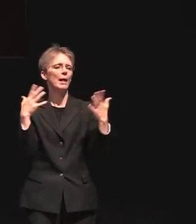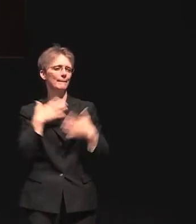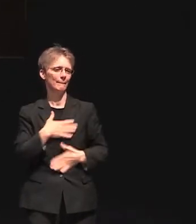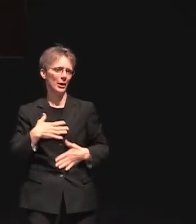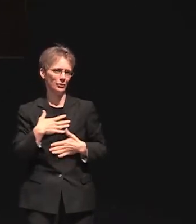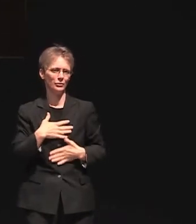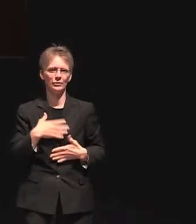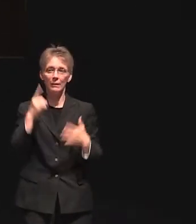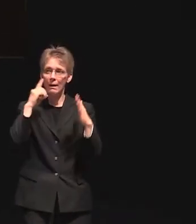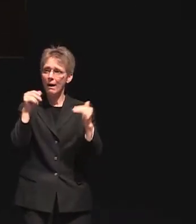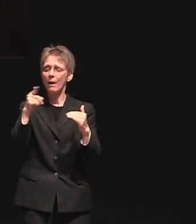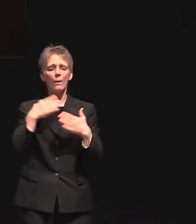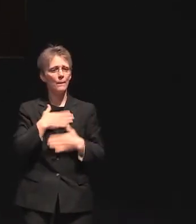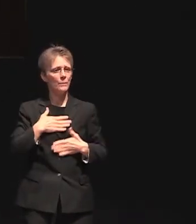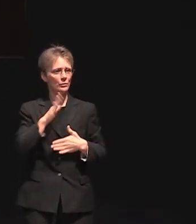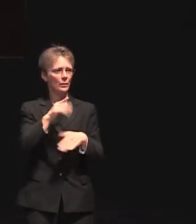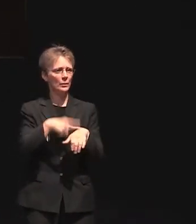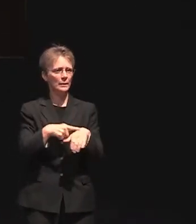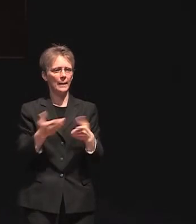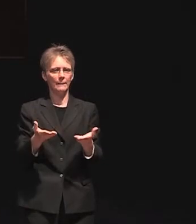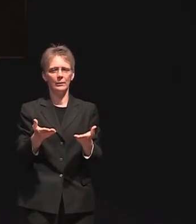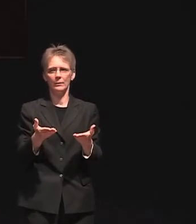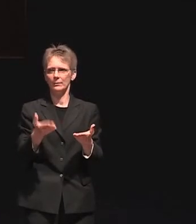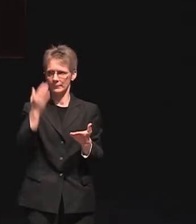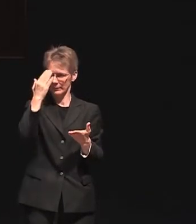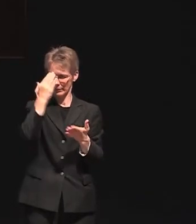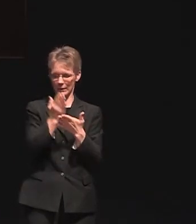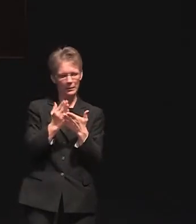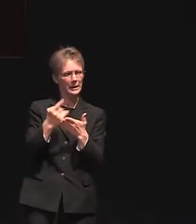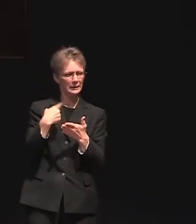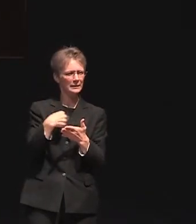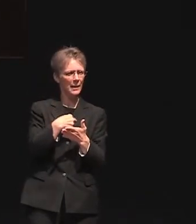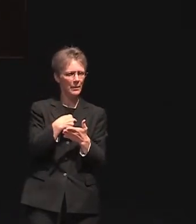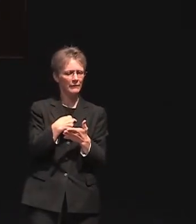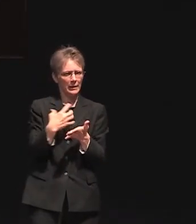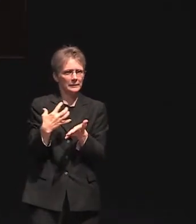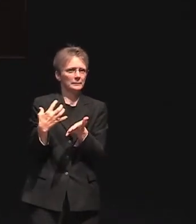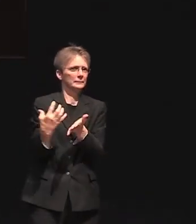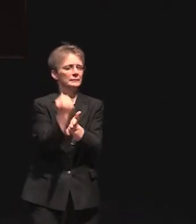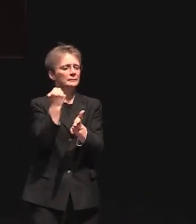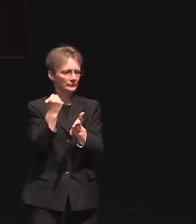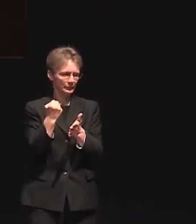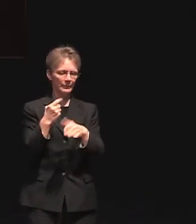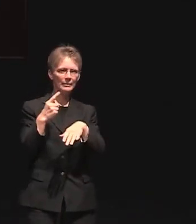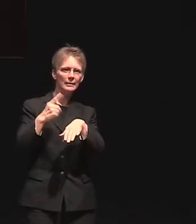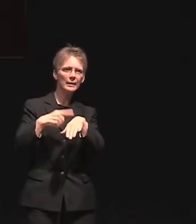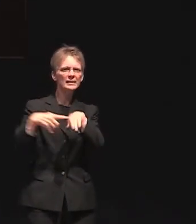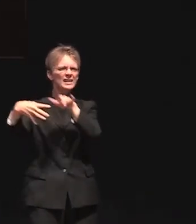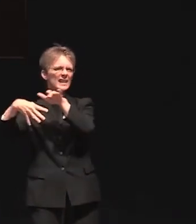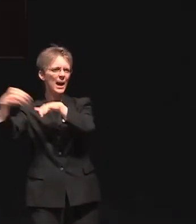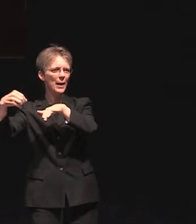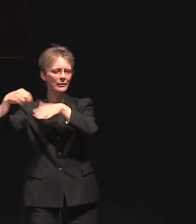I hope that you enjoy your time here I know that some of us had an opportunity to spend quality time out on the steps of the